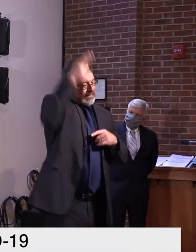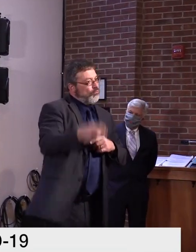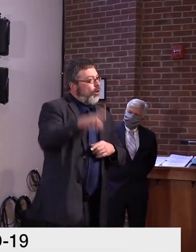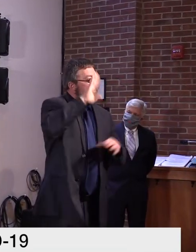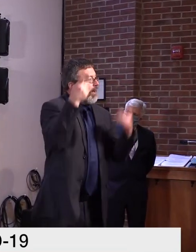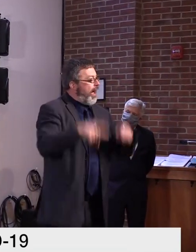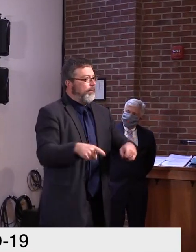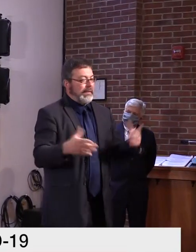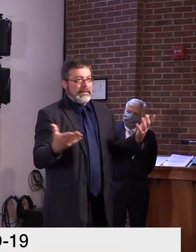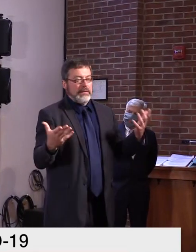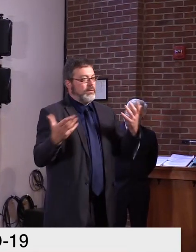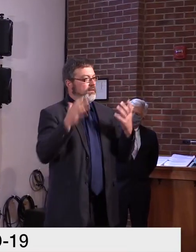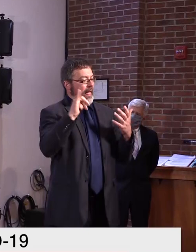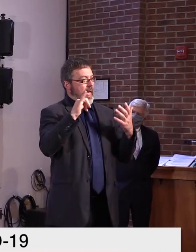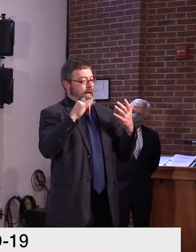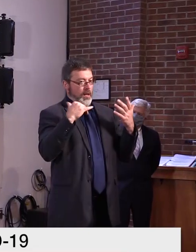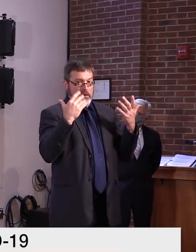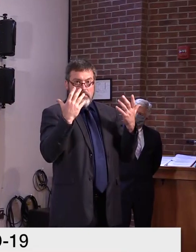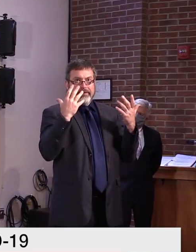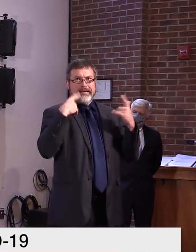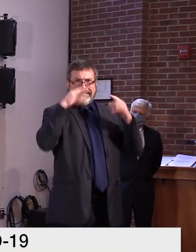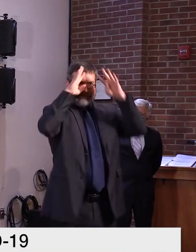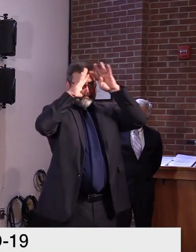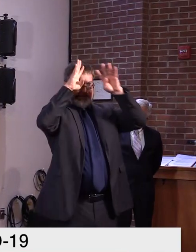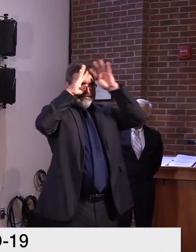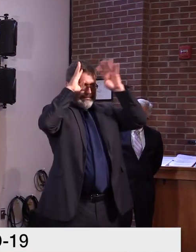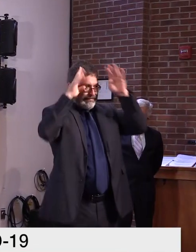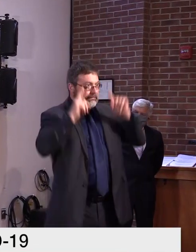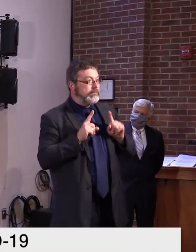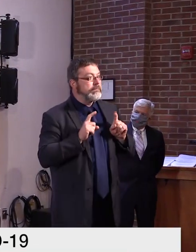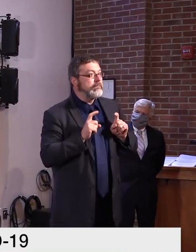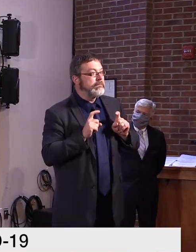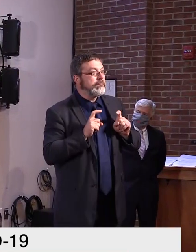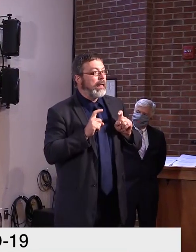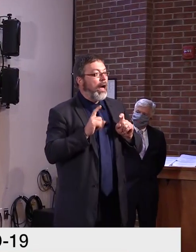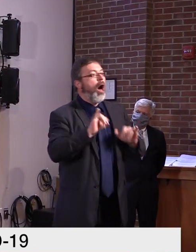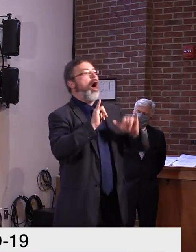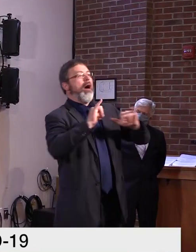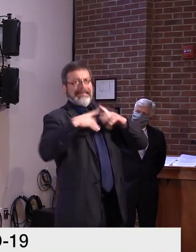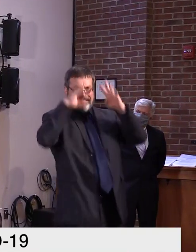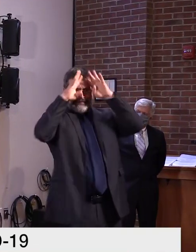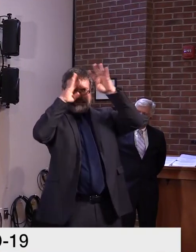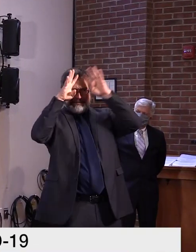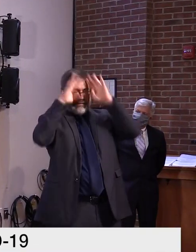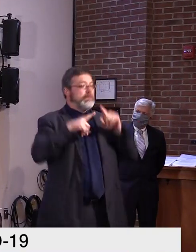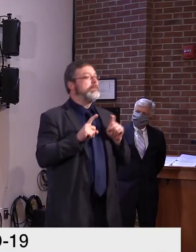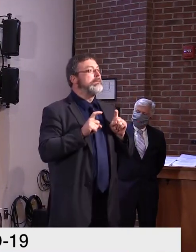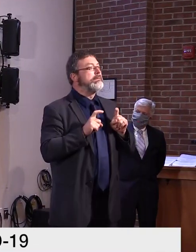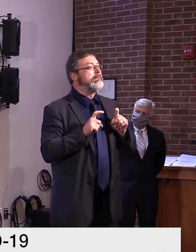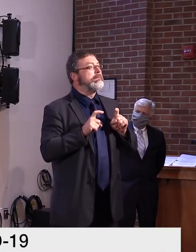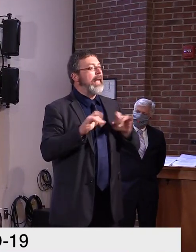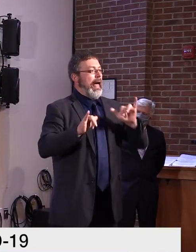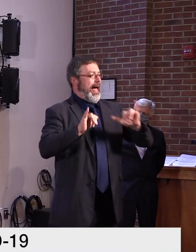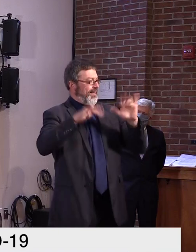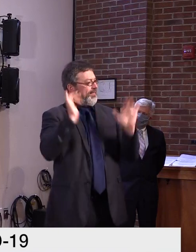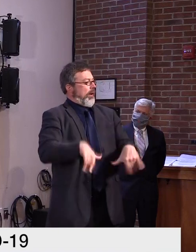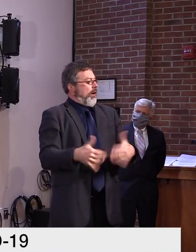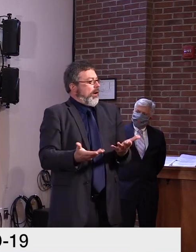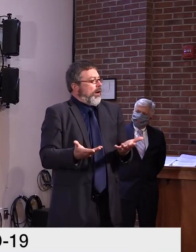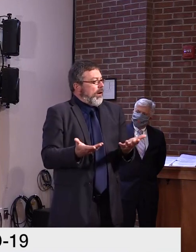Vermont, New Hampshire, Maine, and the percent positivity of the college students, that's very instructive.